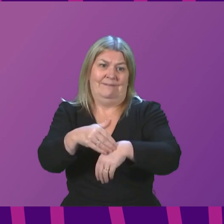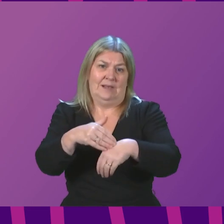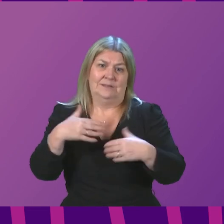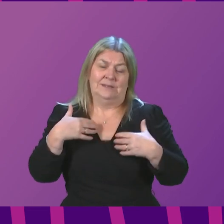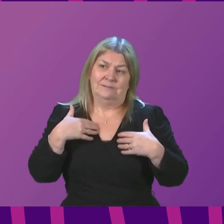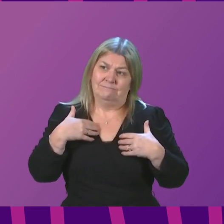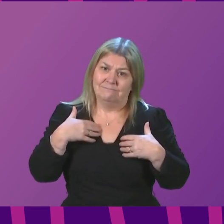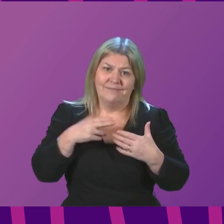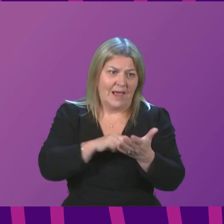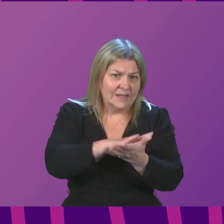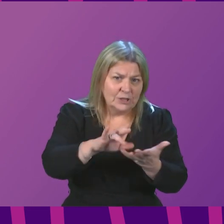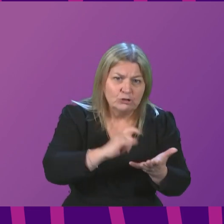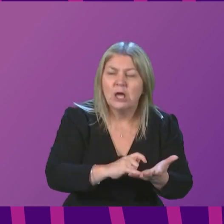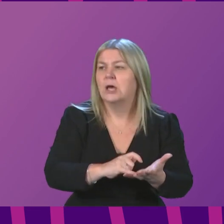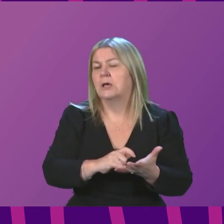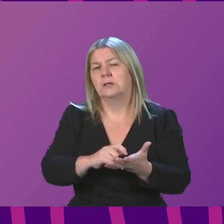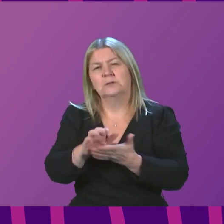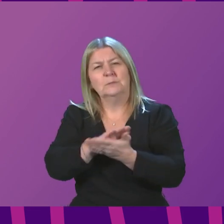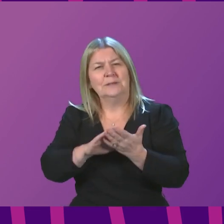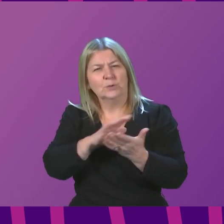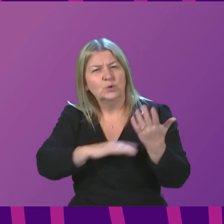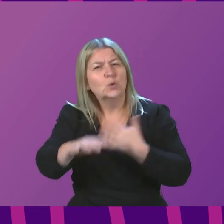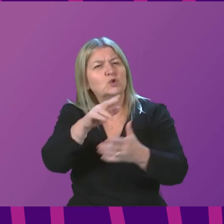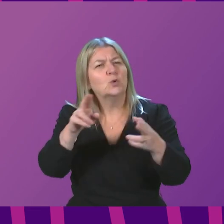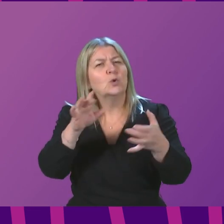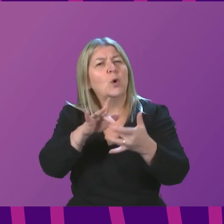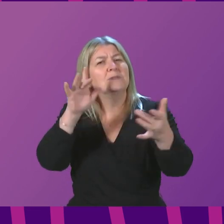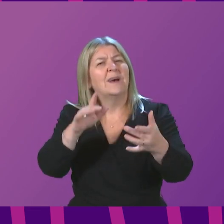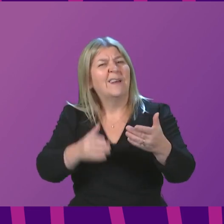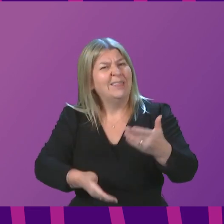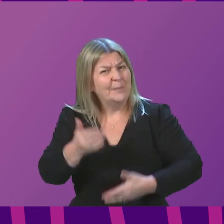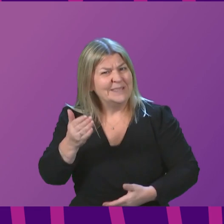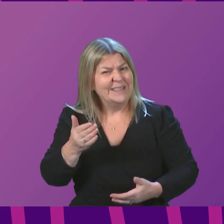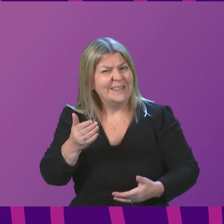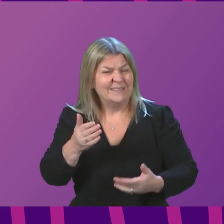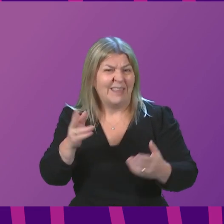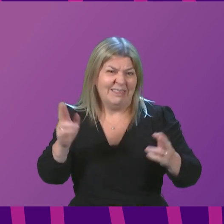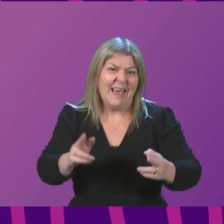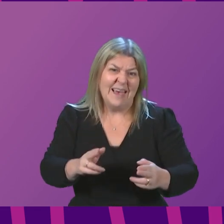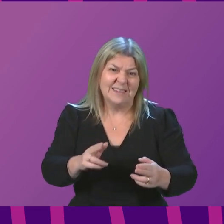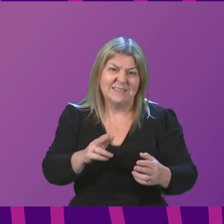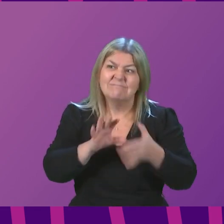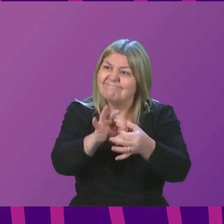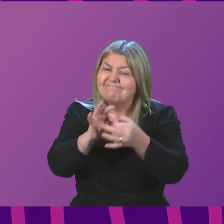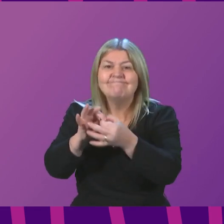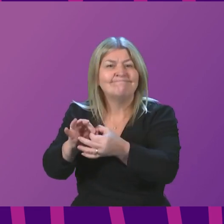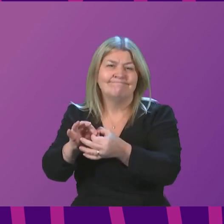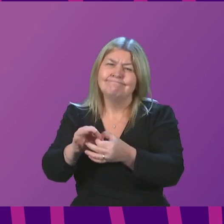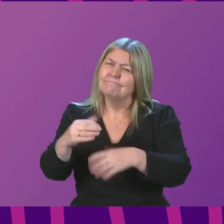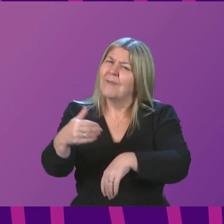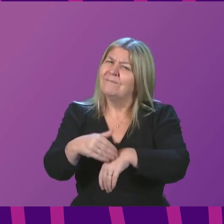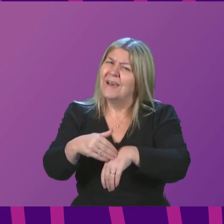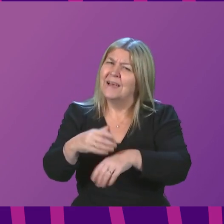These measures are asking that social contact is limited. The First Minister will be concerned about the impact that these measures could have on social isolation.